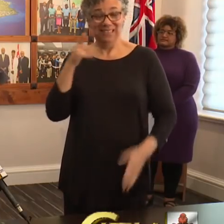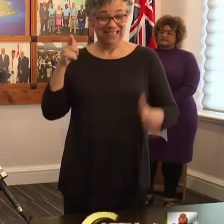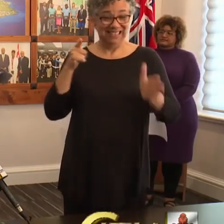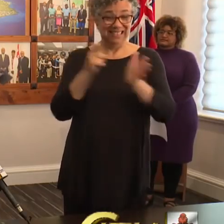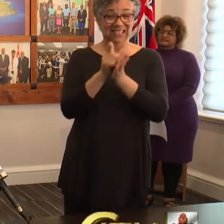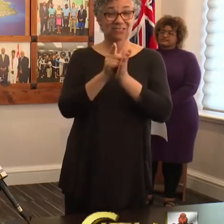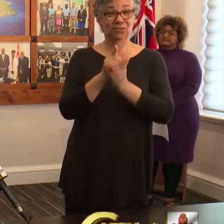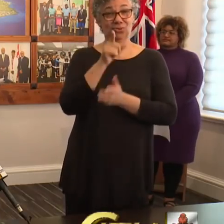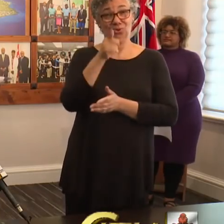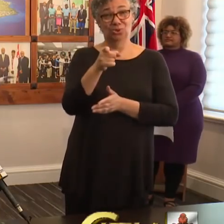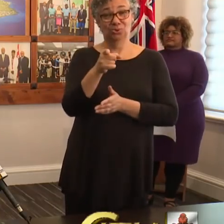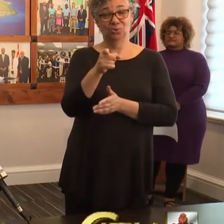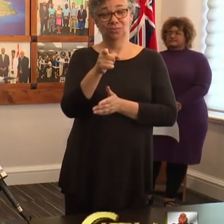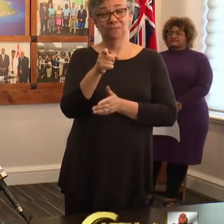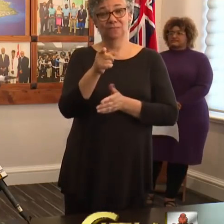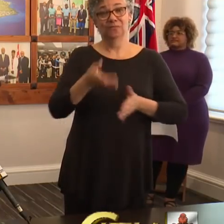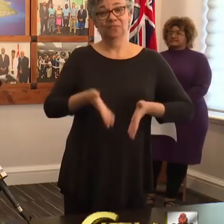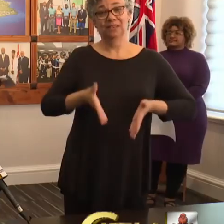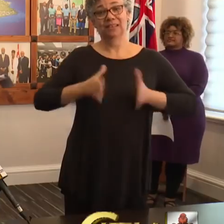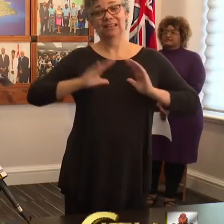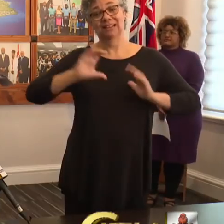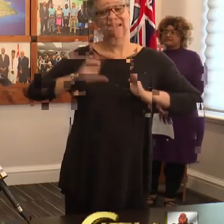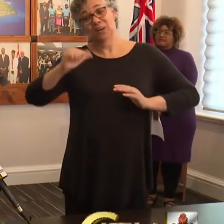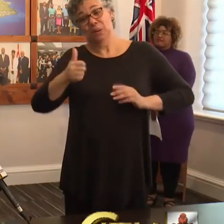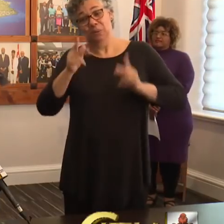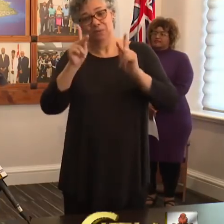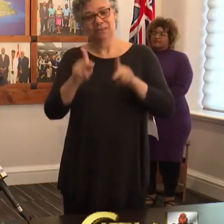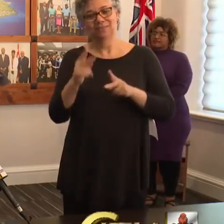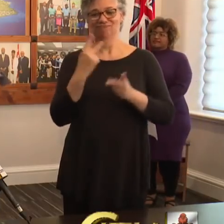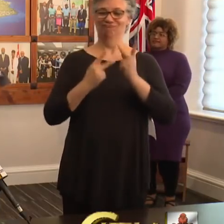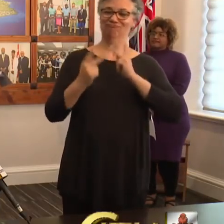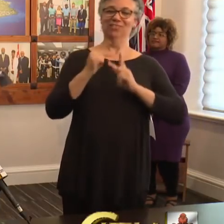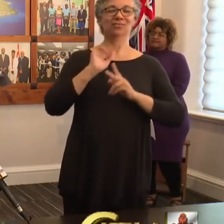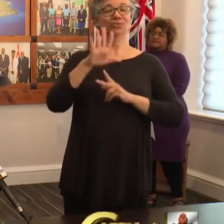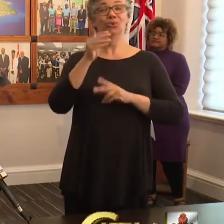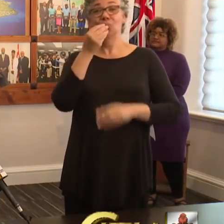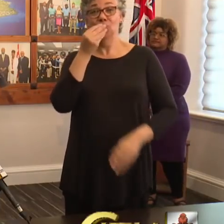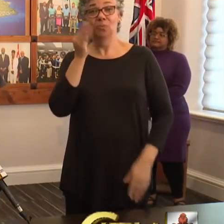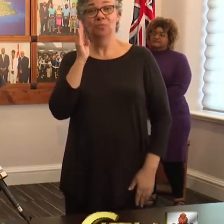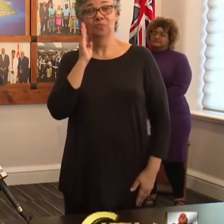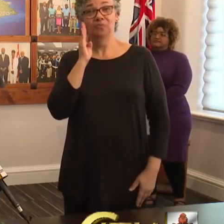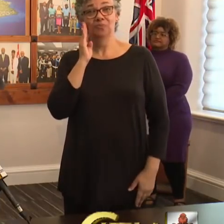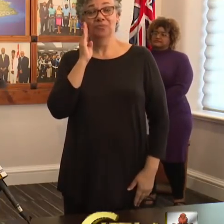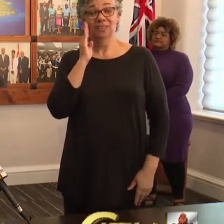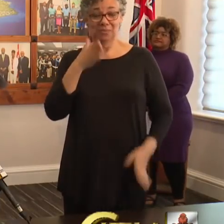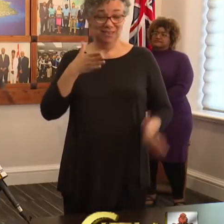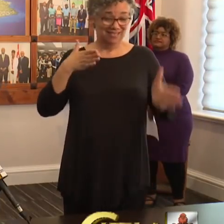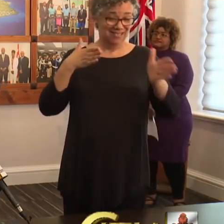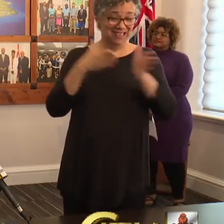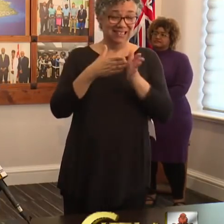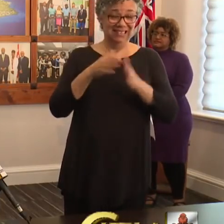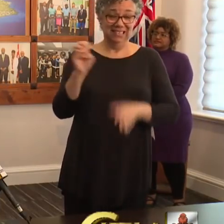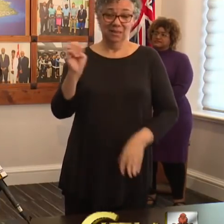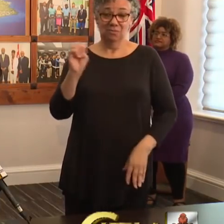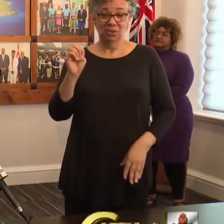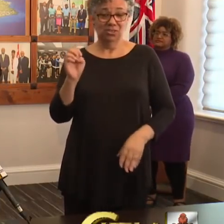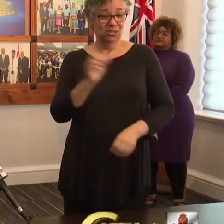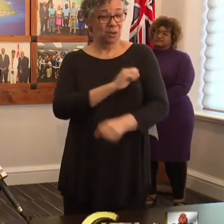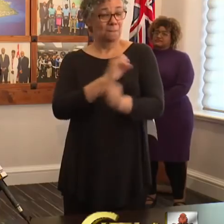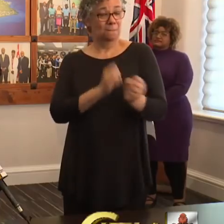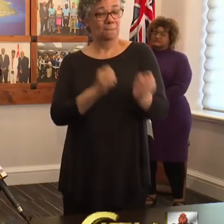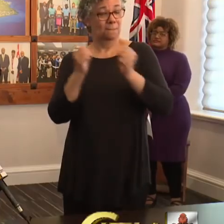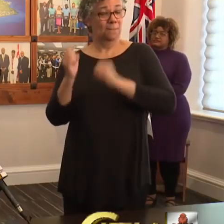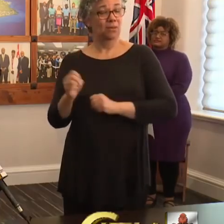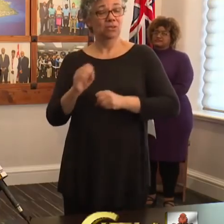for you to allow any other person to visit your home. Breach of the Emergency Powers COVID